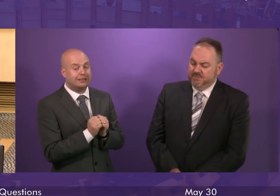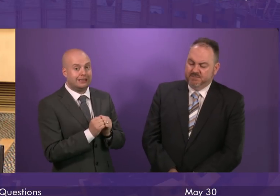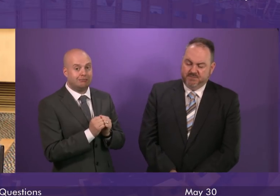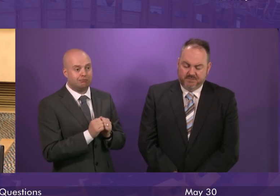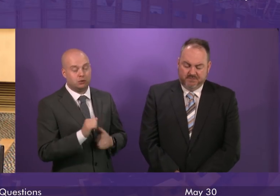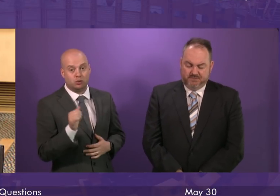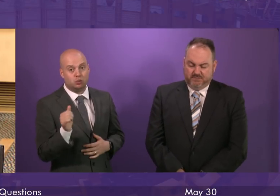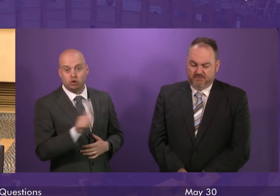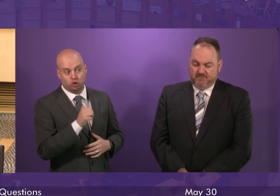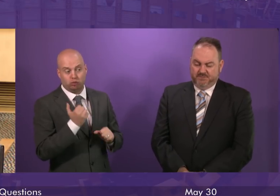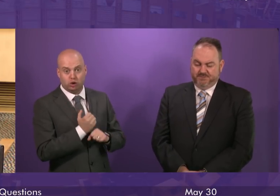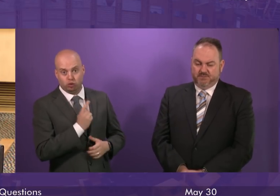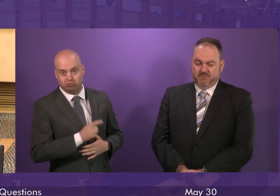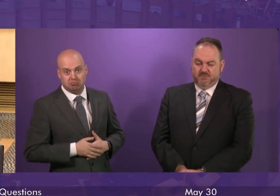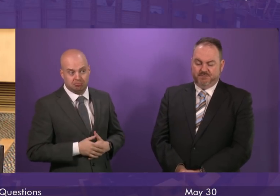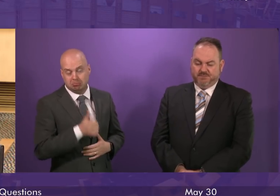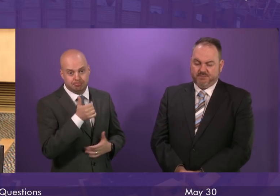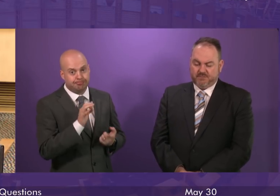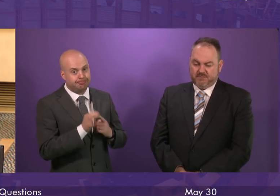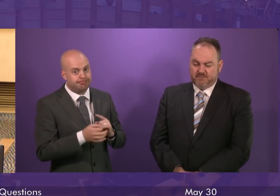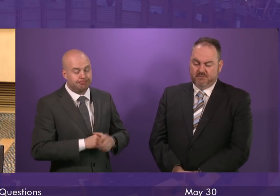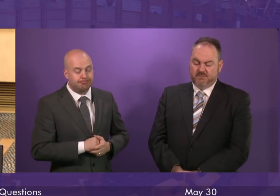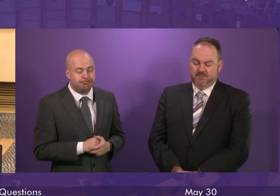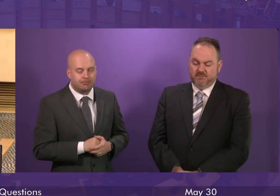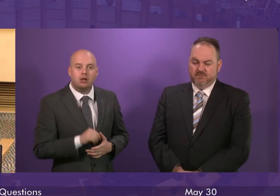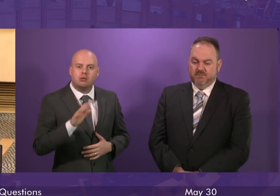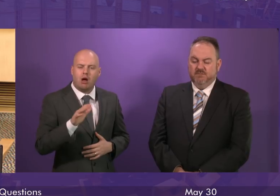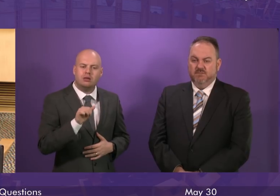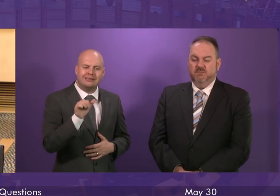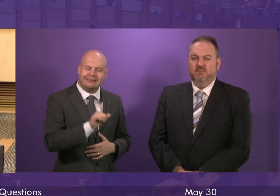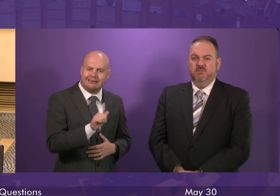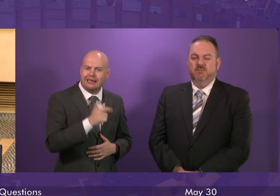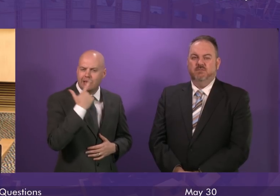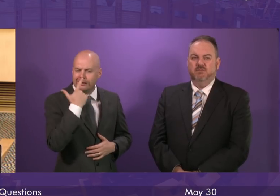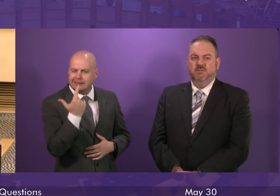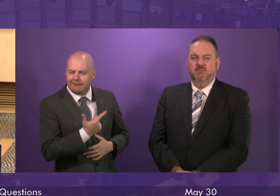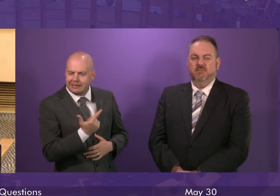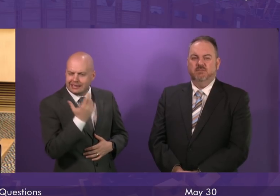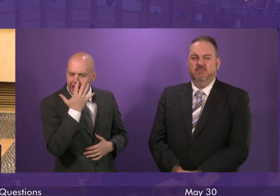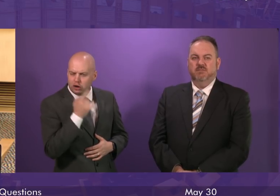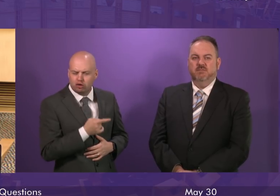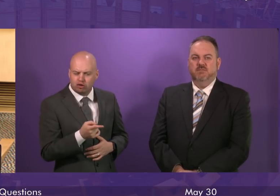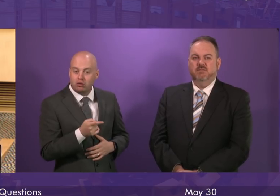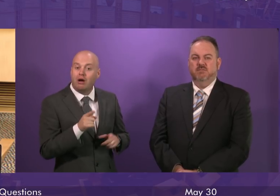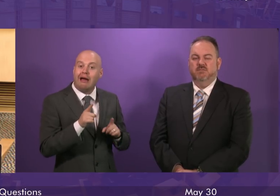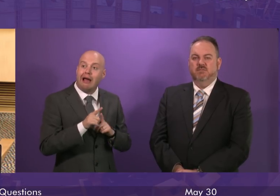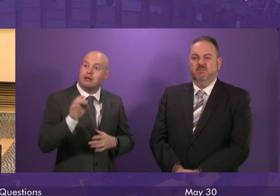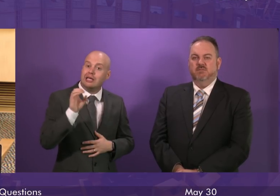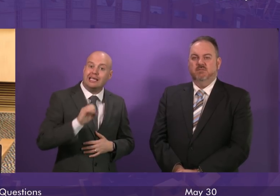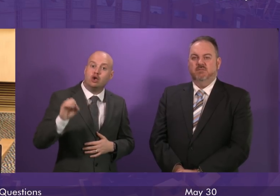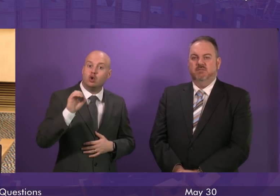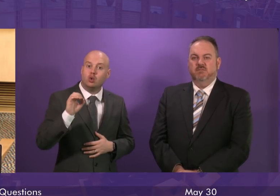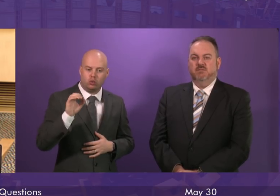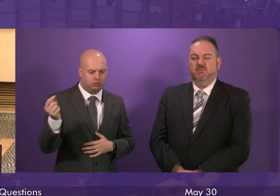latter but short of that I do think that 16 and 17 year olds and EU nationals should have the right to vote in all